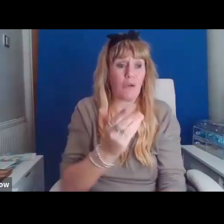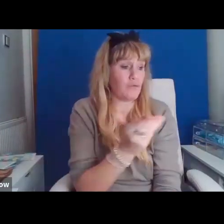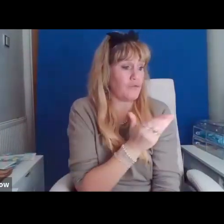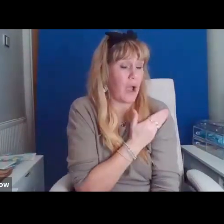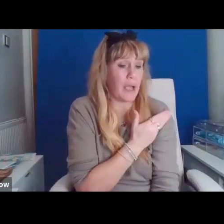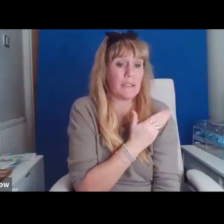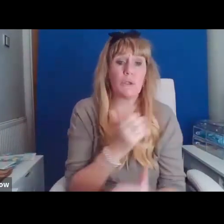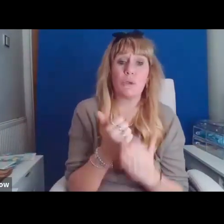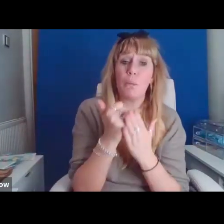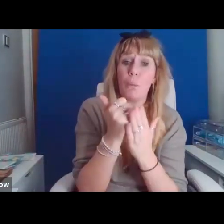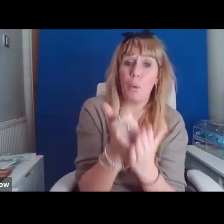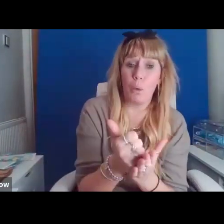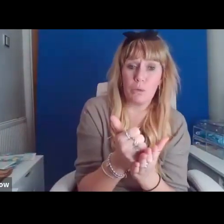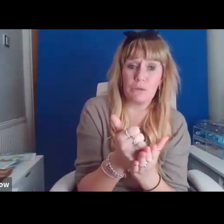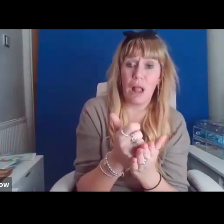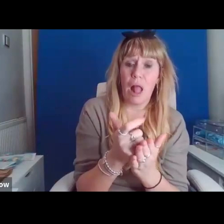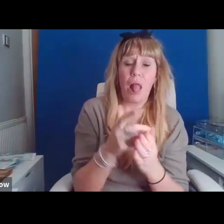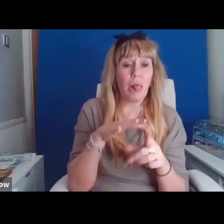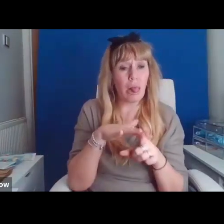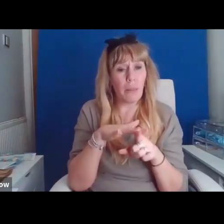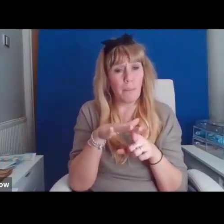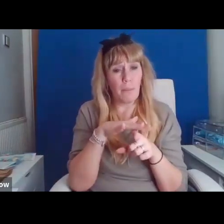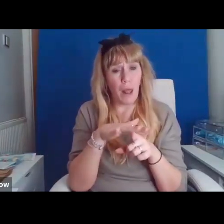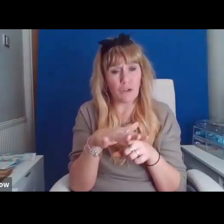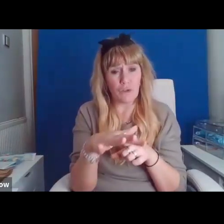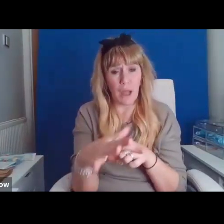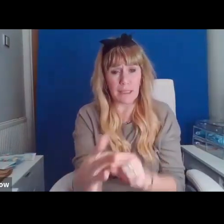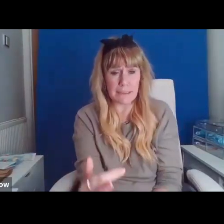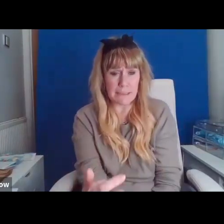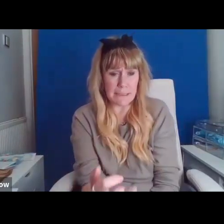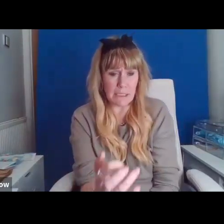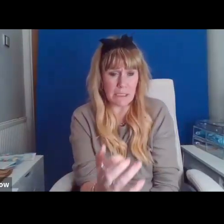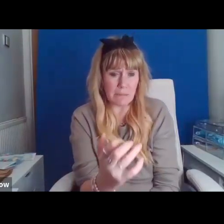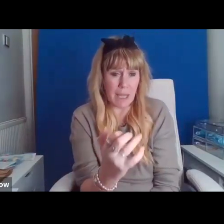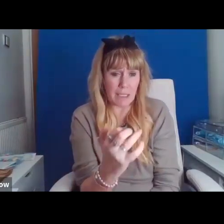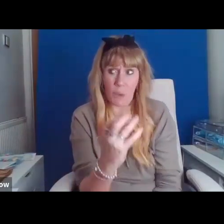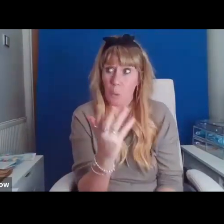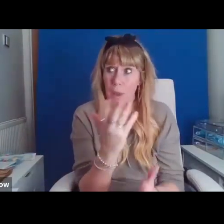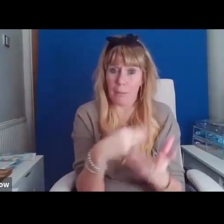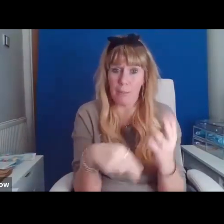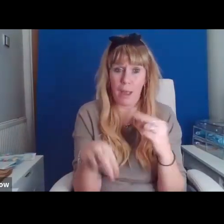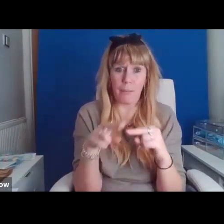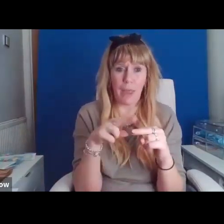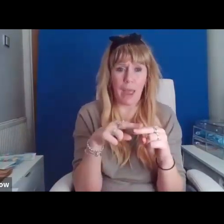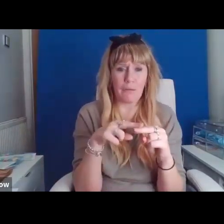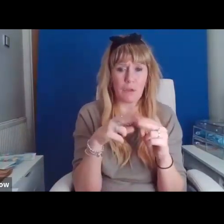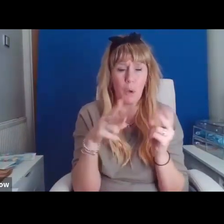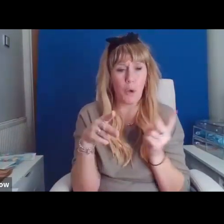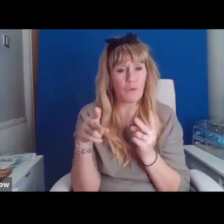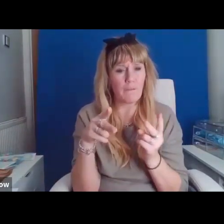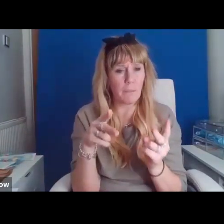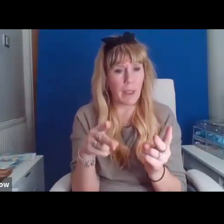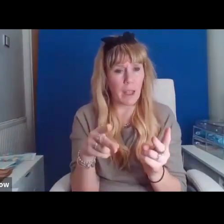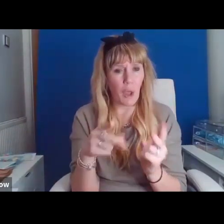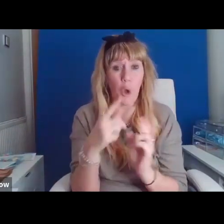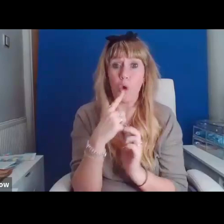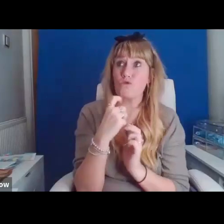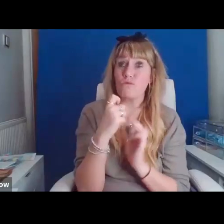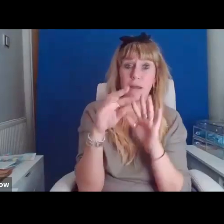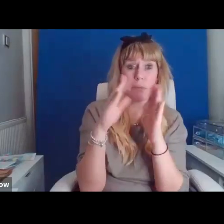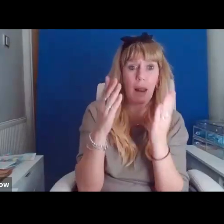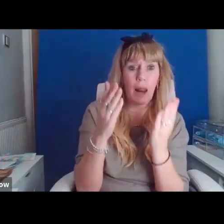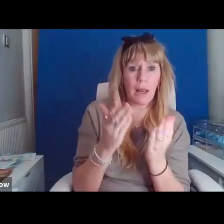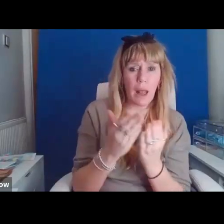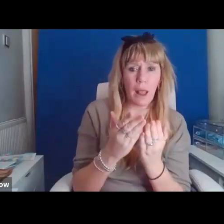blood tried to leech back to my parents. Or a river bank. Or a red planet I'm not